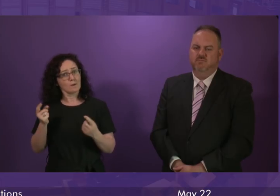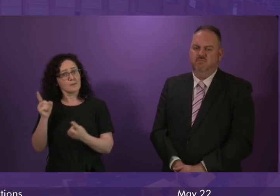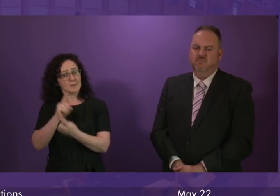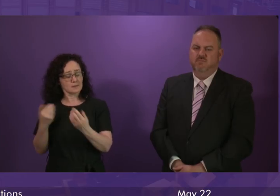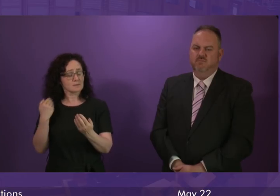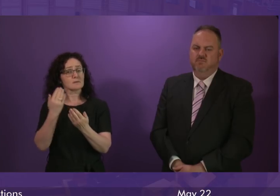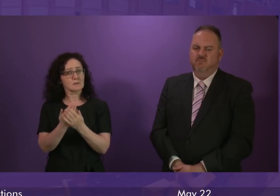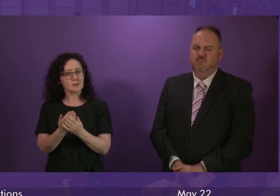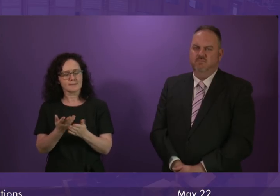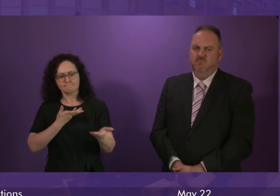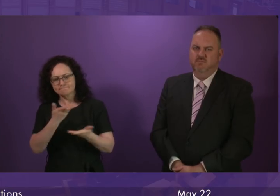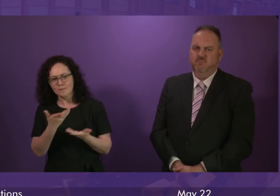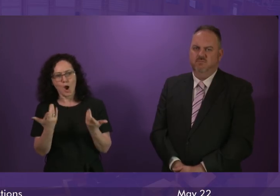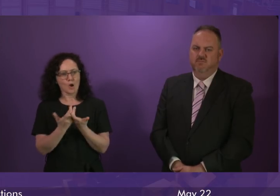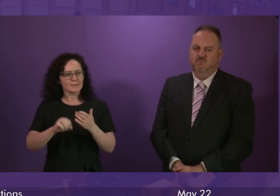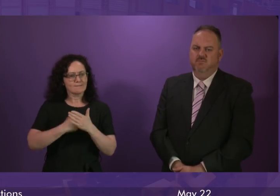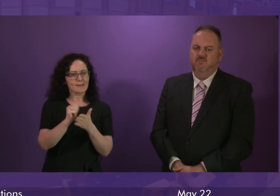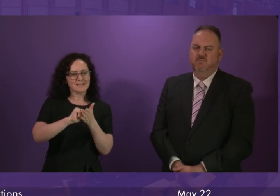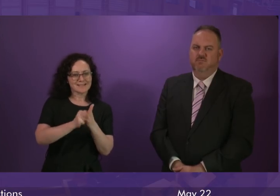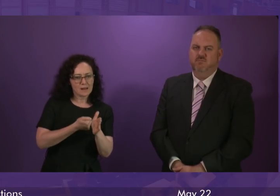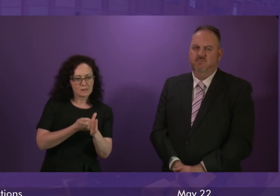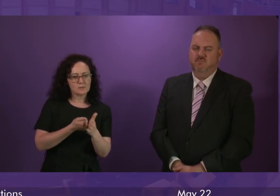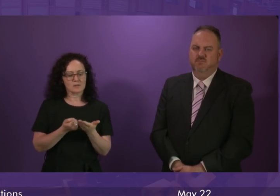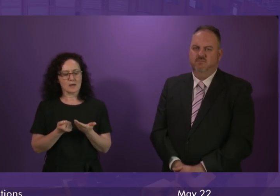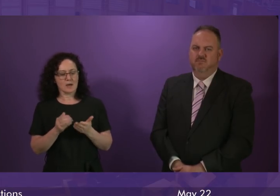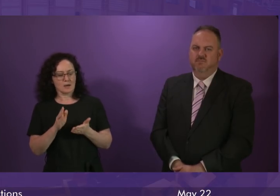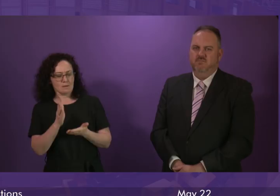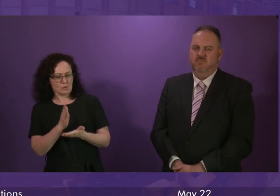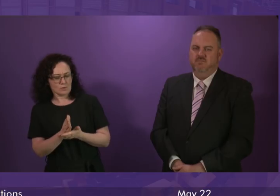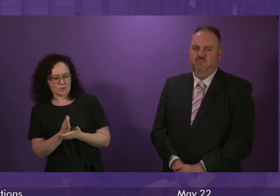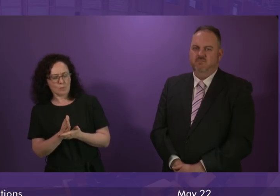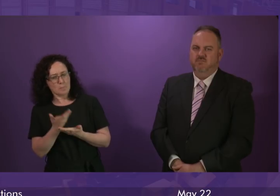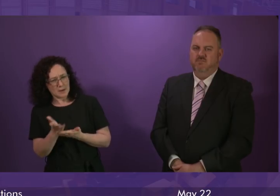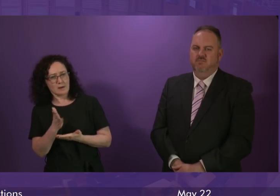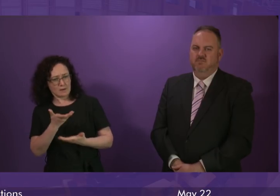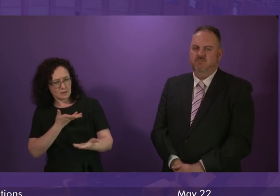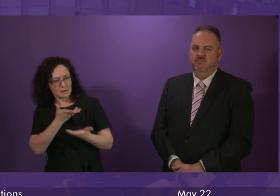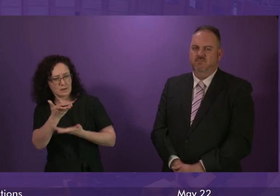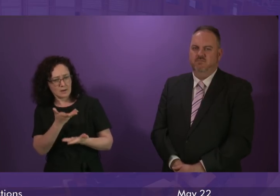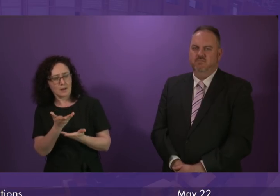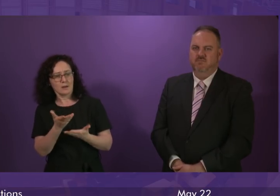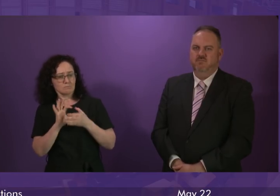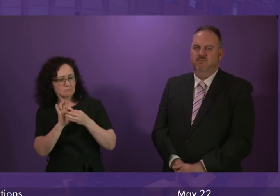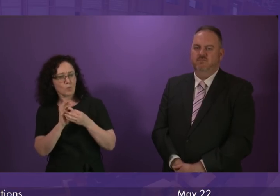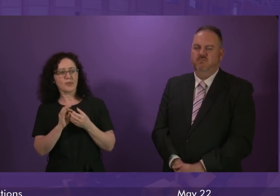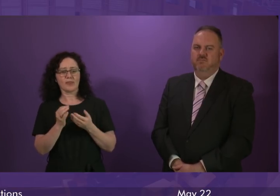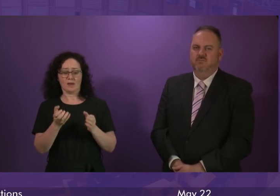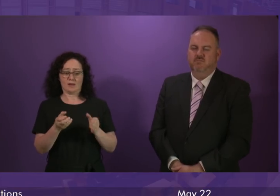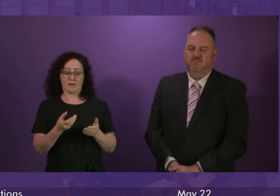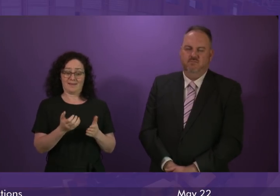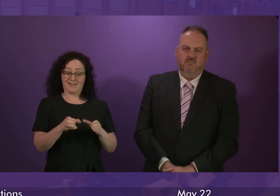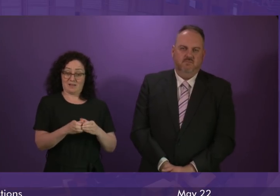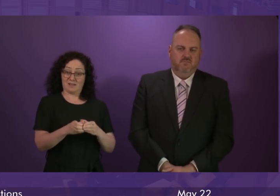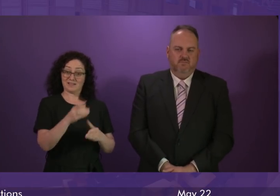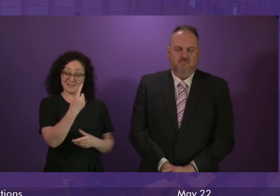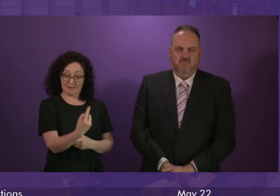was discussing skills and how we build the skills base in the sector. So there is a lot of work between government, our agencies and the sector to make sure we're doing